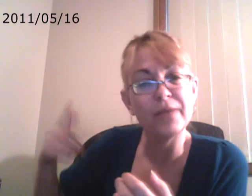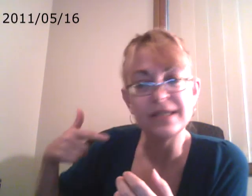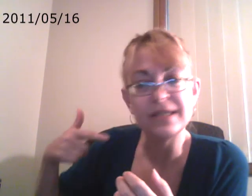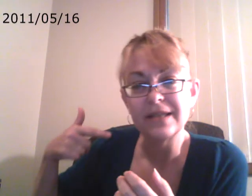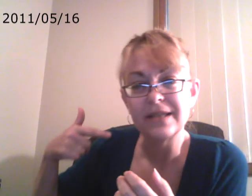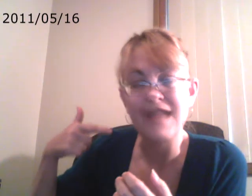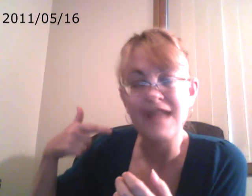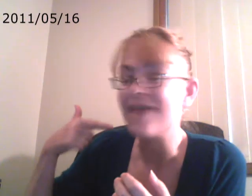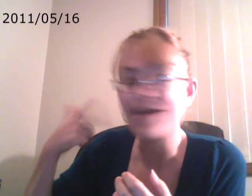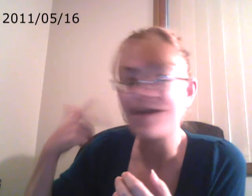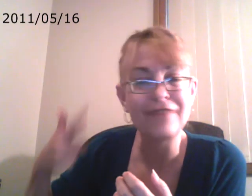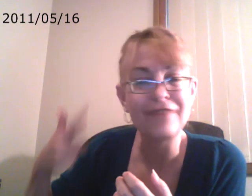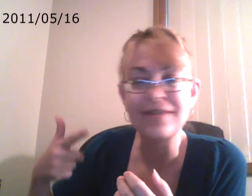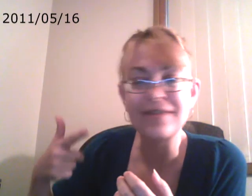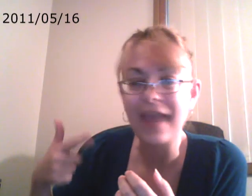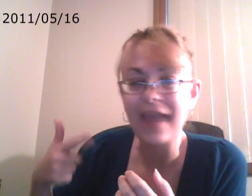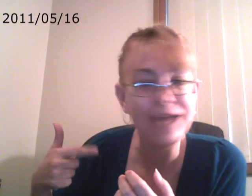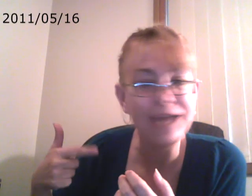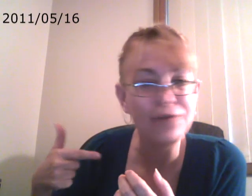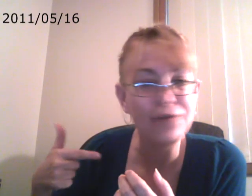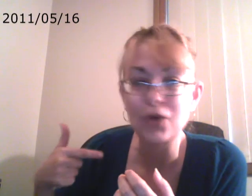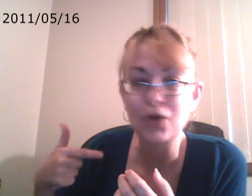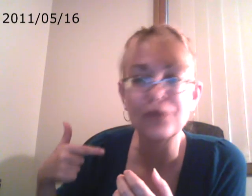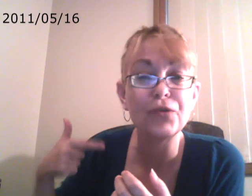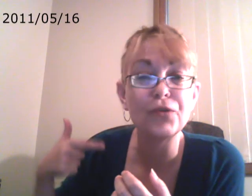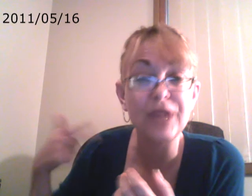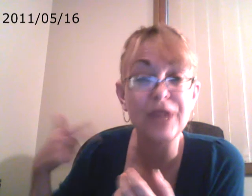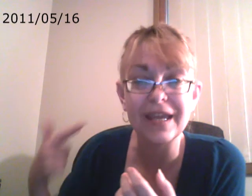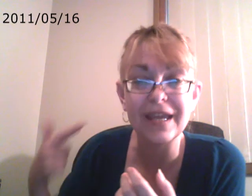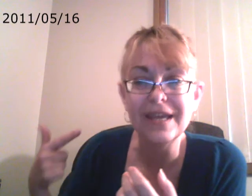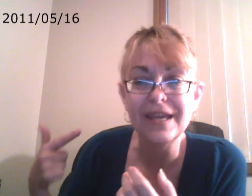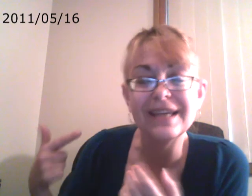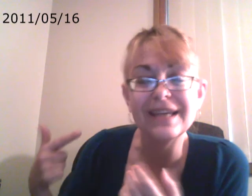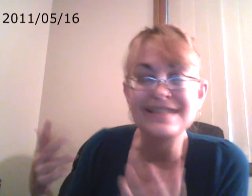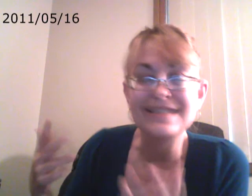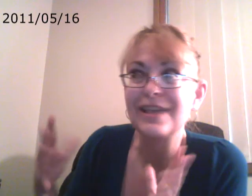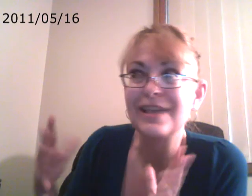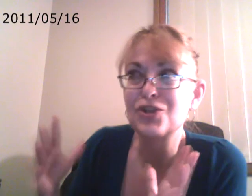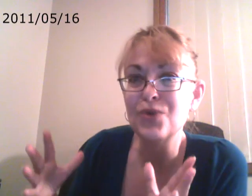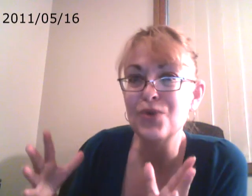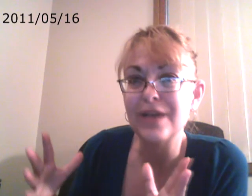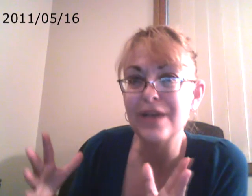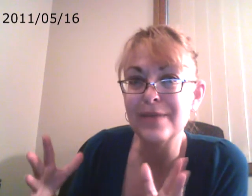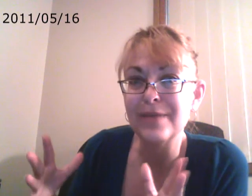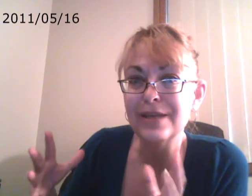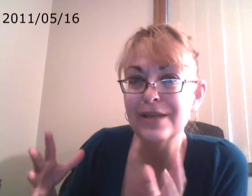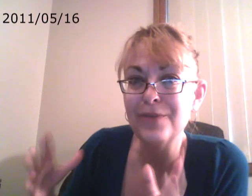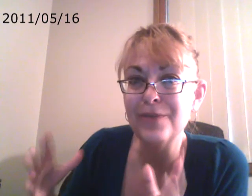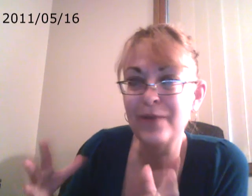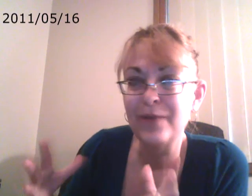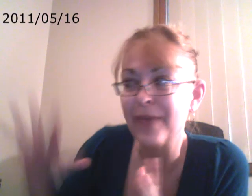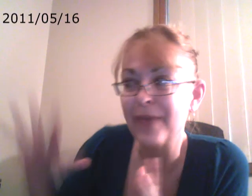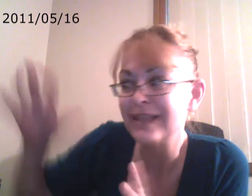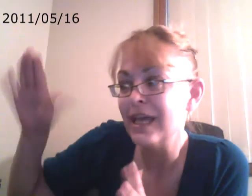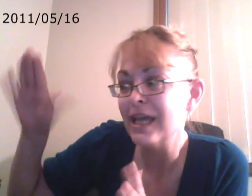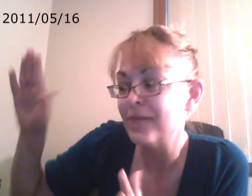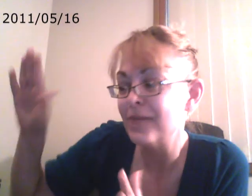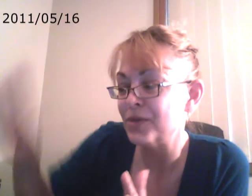of every hateful, hurtful thing is like stored up in your memory banks like a computer